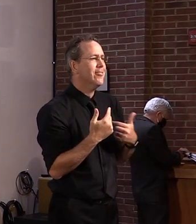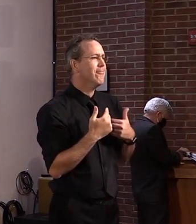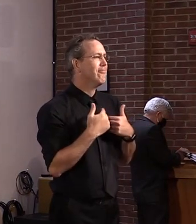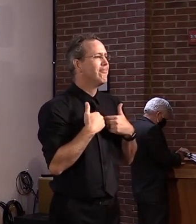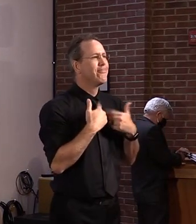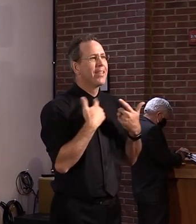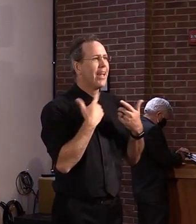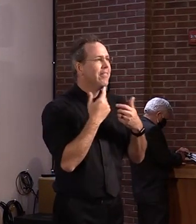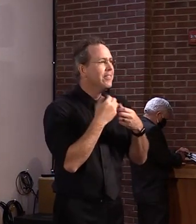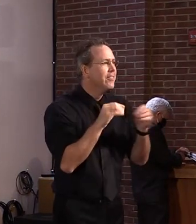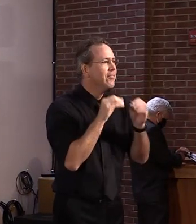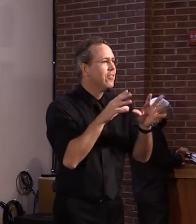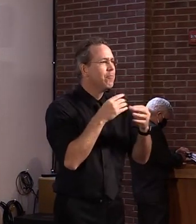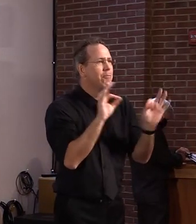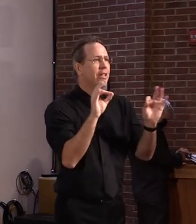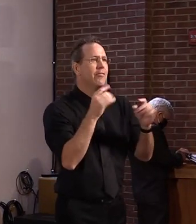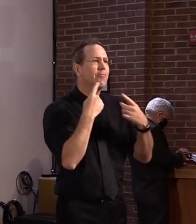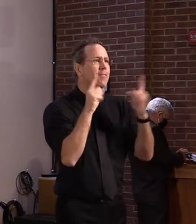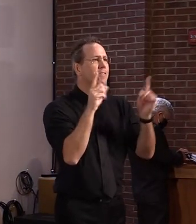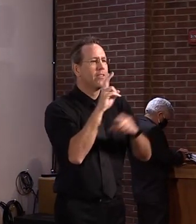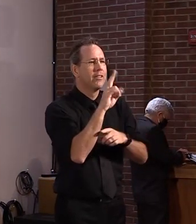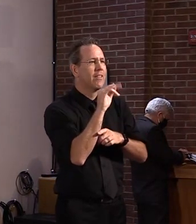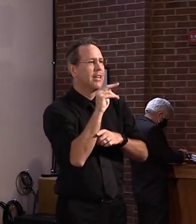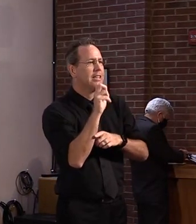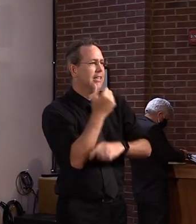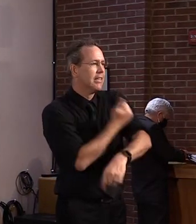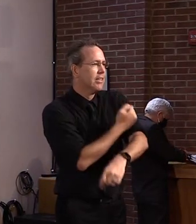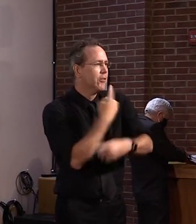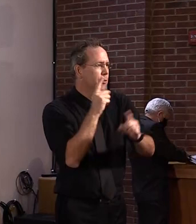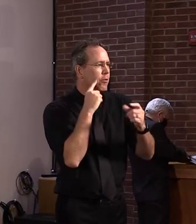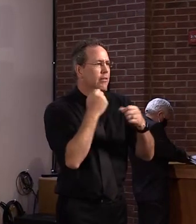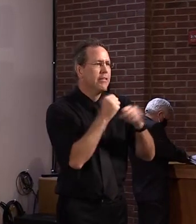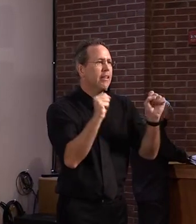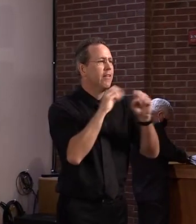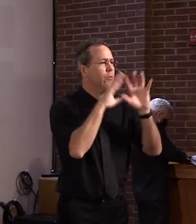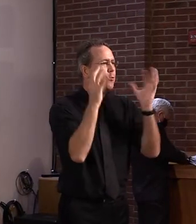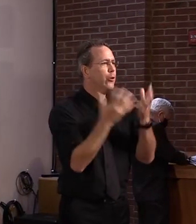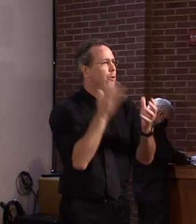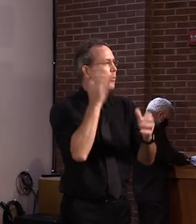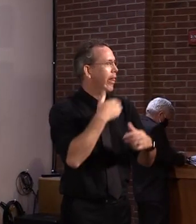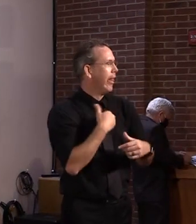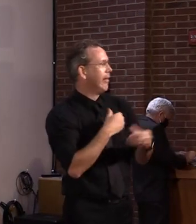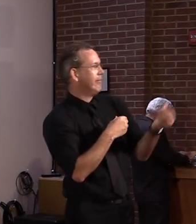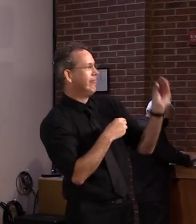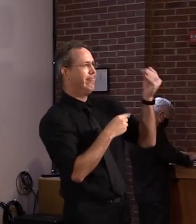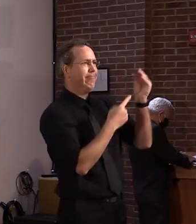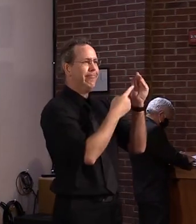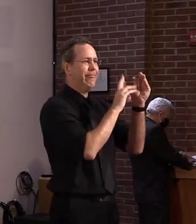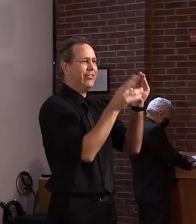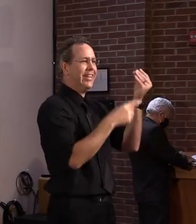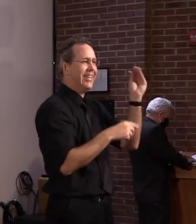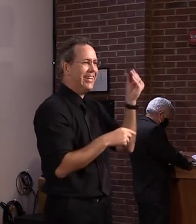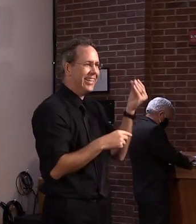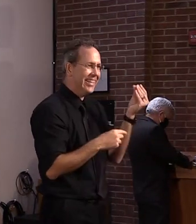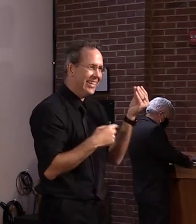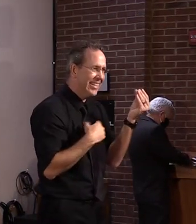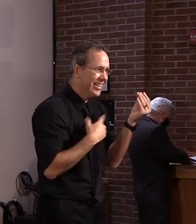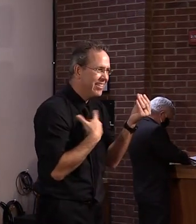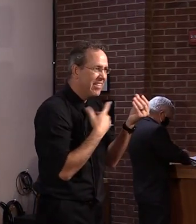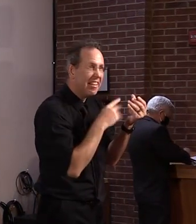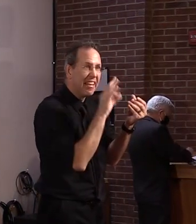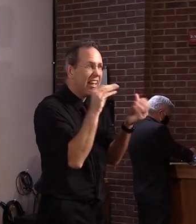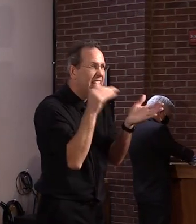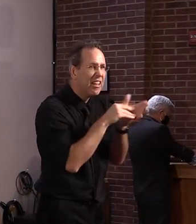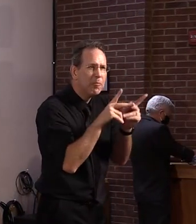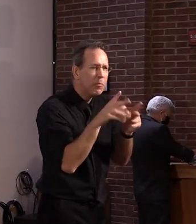the world economy. And that we could prevent 180,000 deaths in the U S or prevent